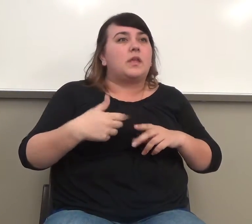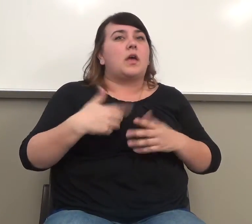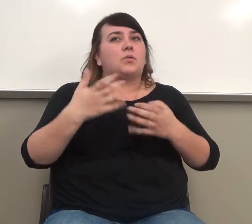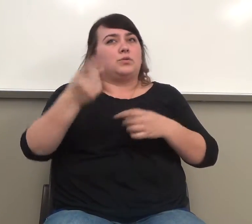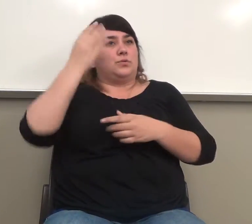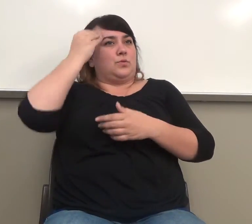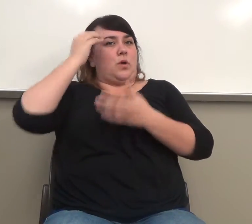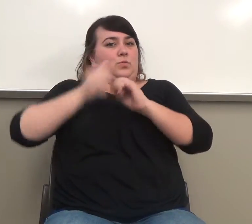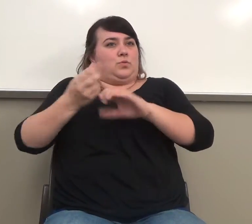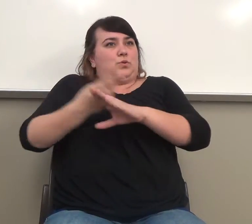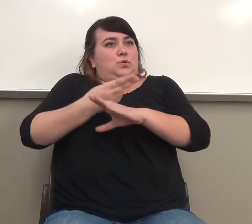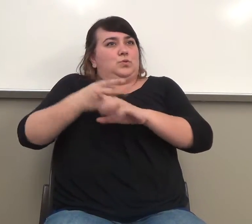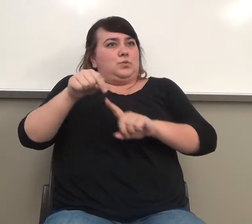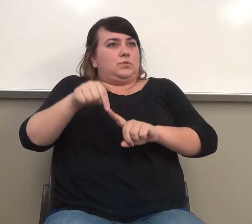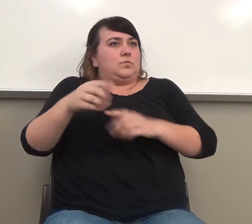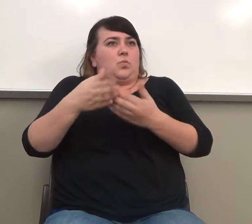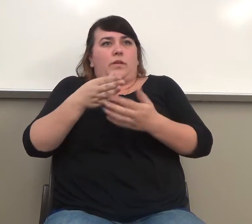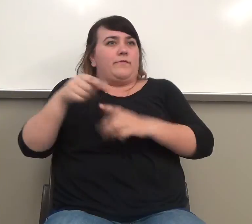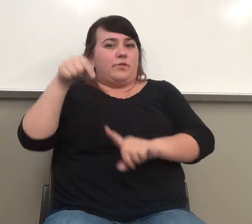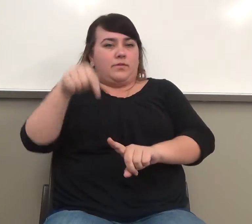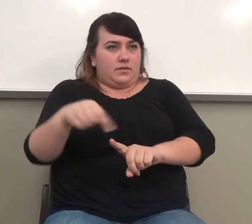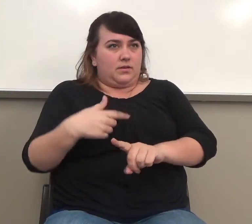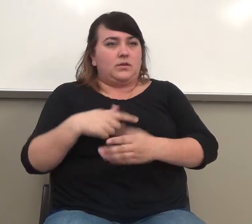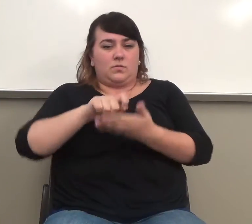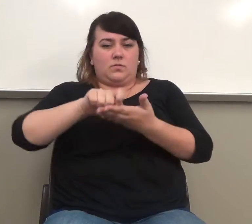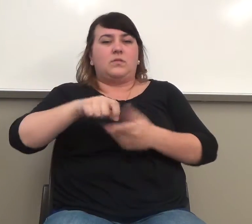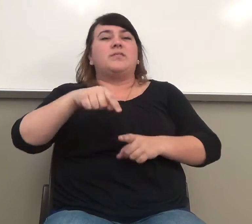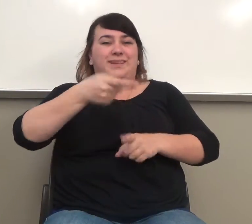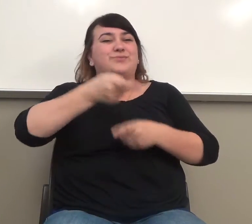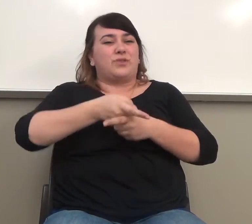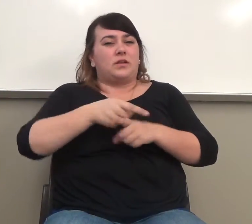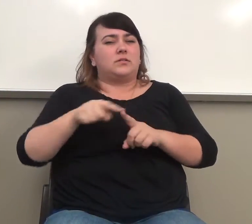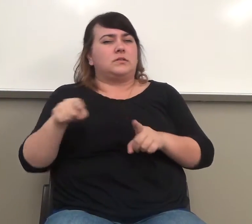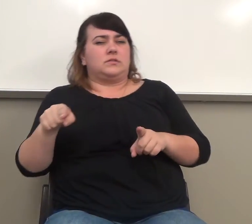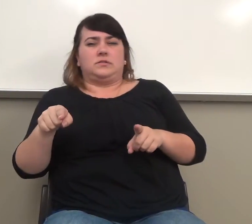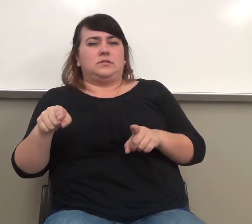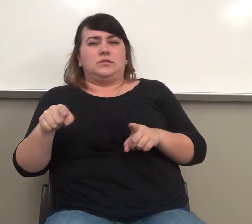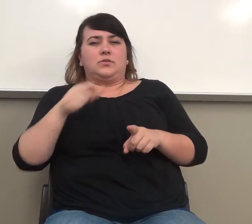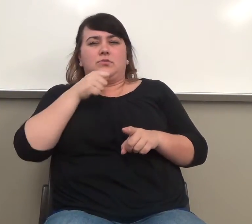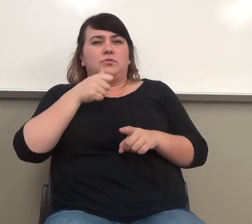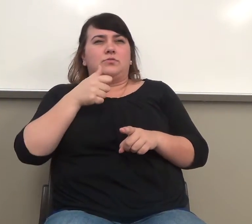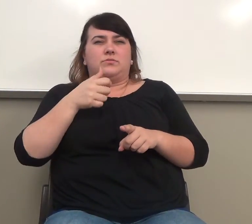able to know what's right and what's wrong. Okay. So this is a tense issue.